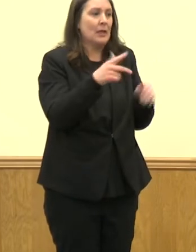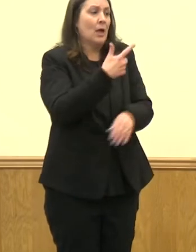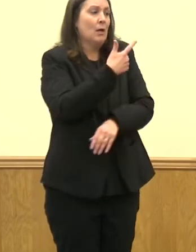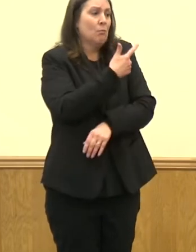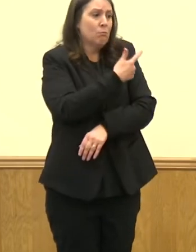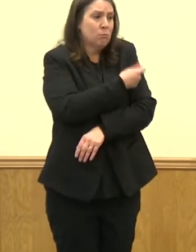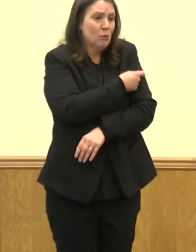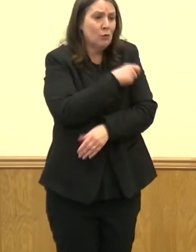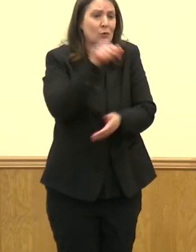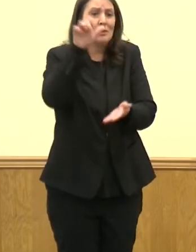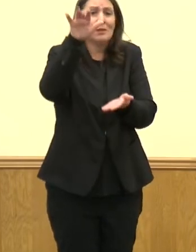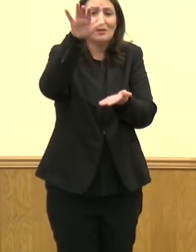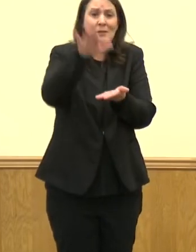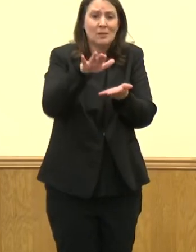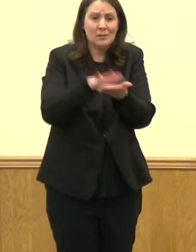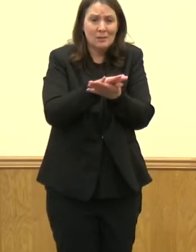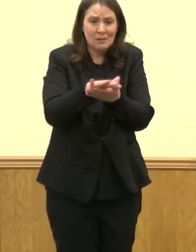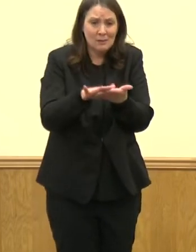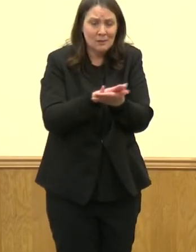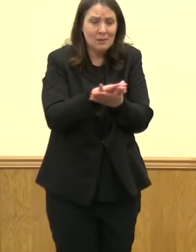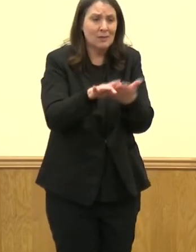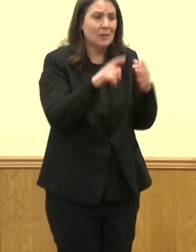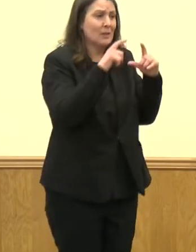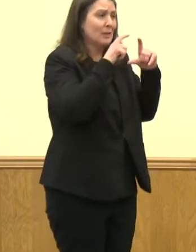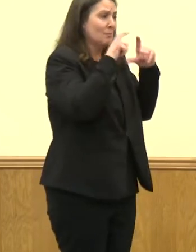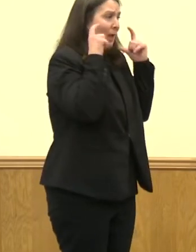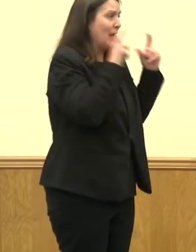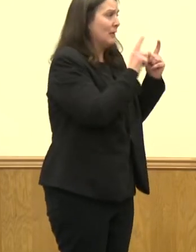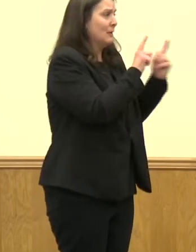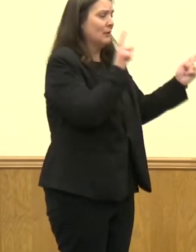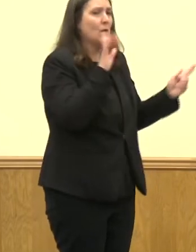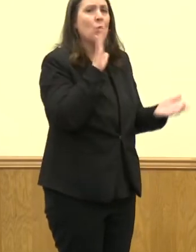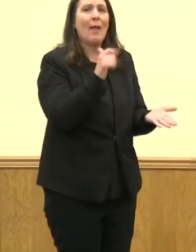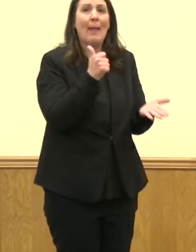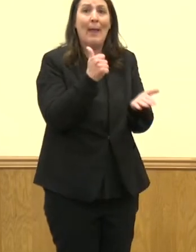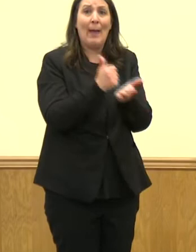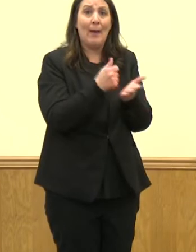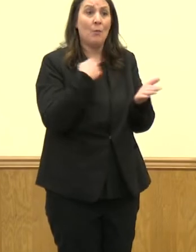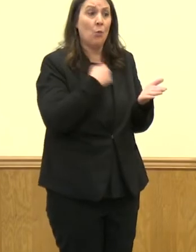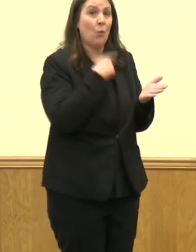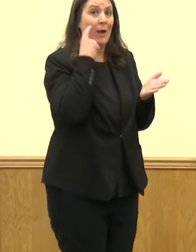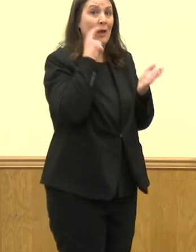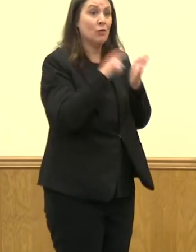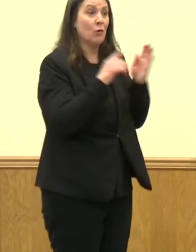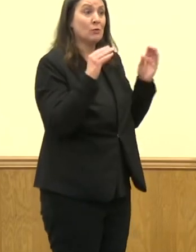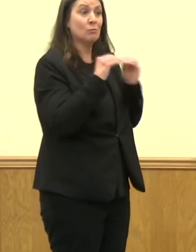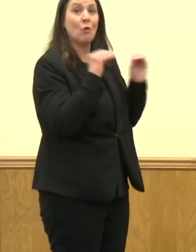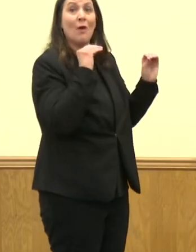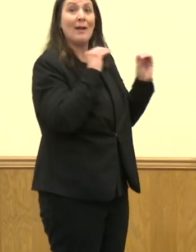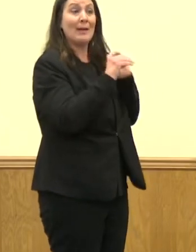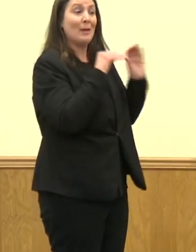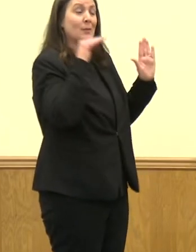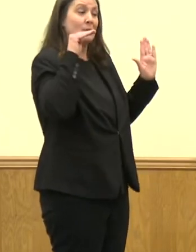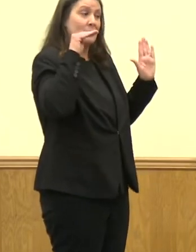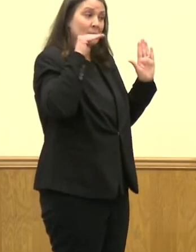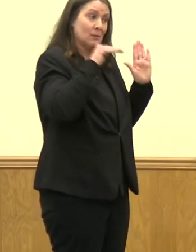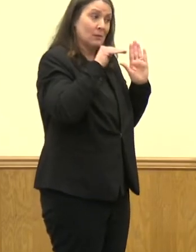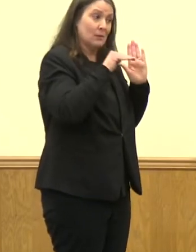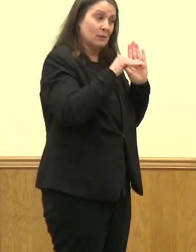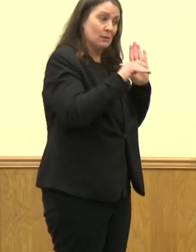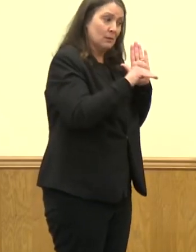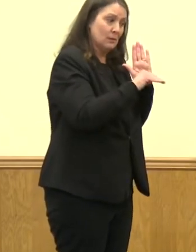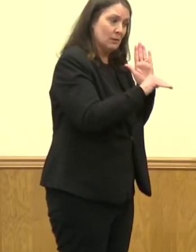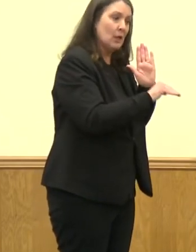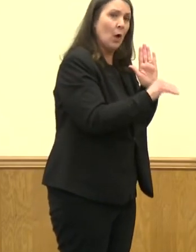boosters, are really important for the next stage so that when we do kind of start that downslope, we can really aggressively